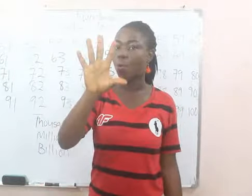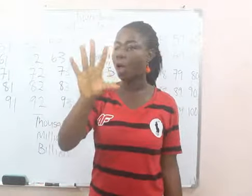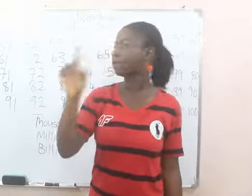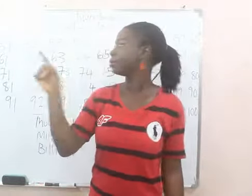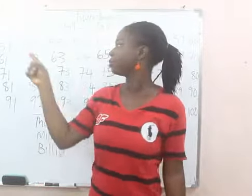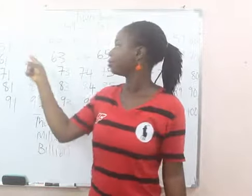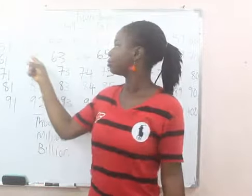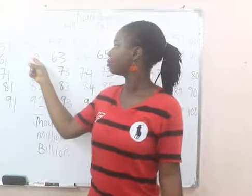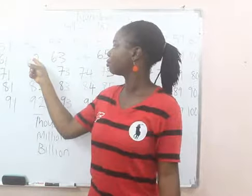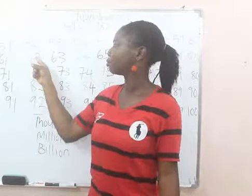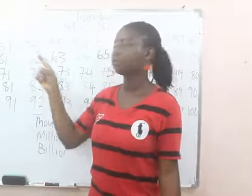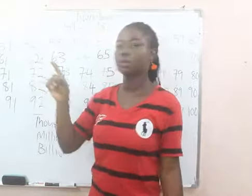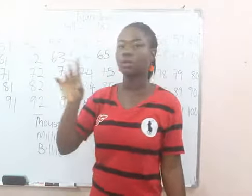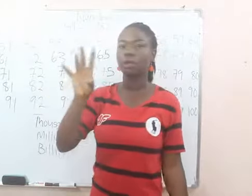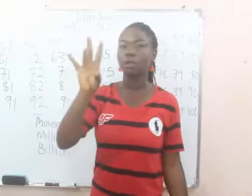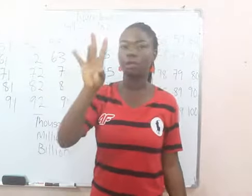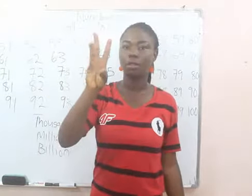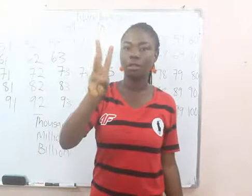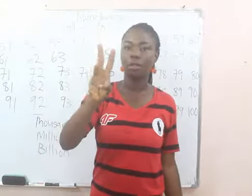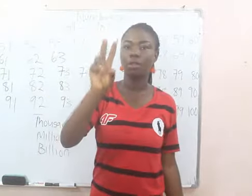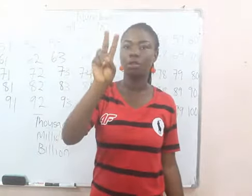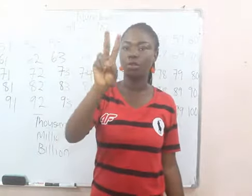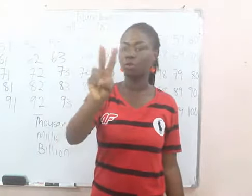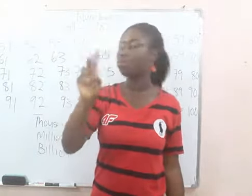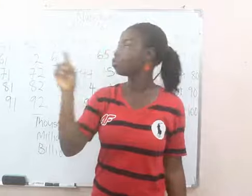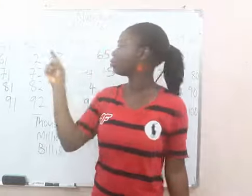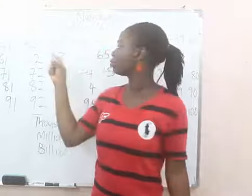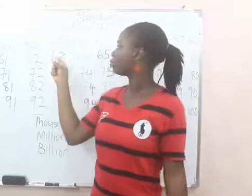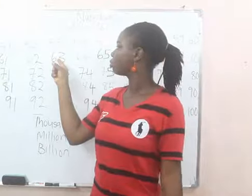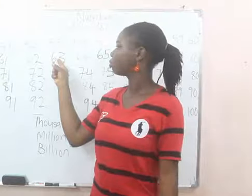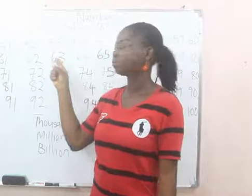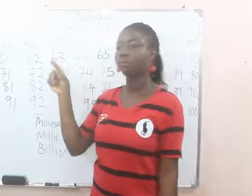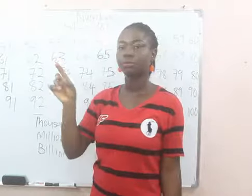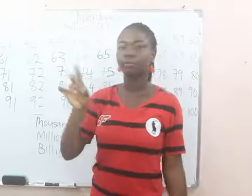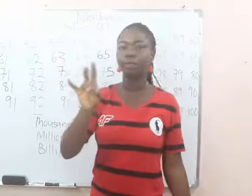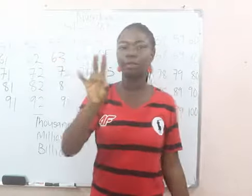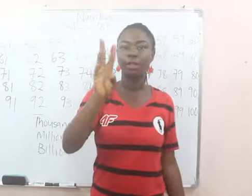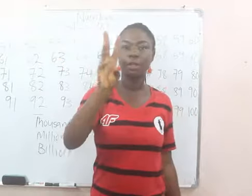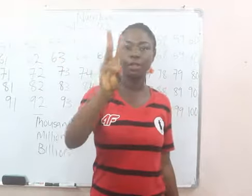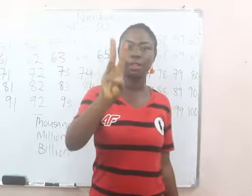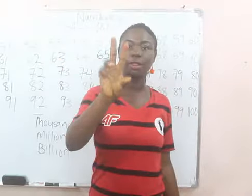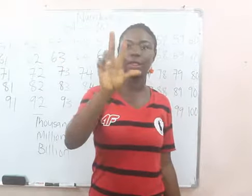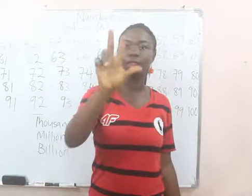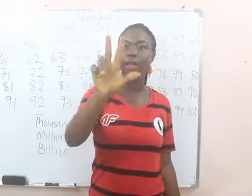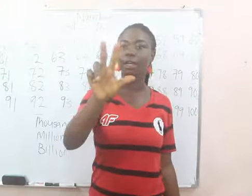71, 62, 63,